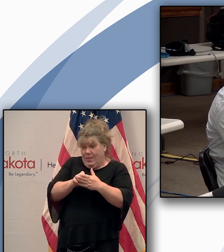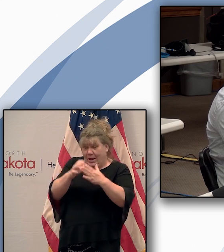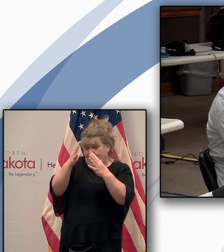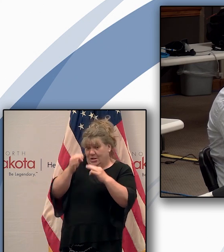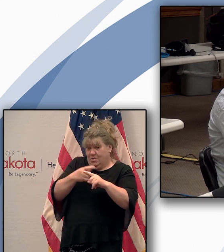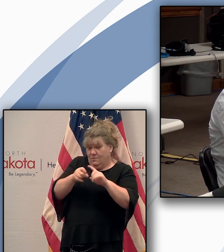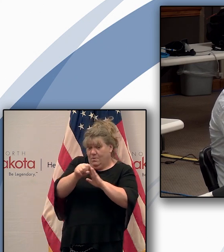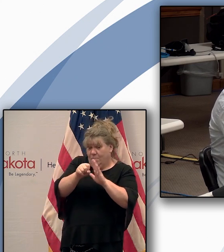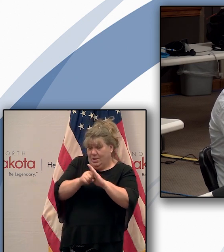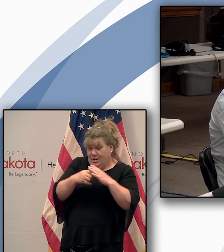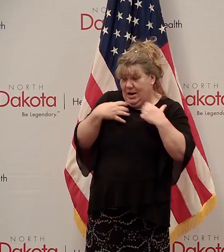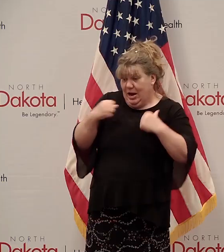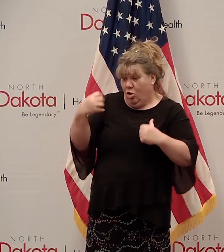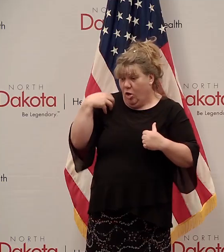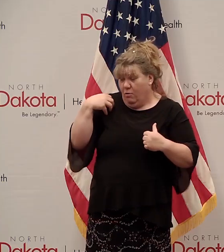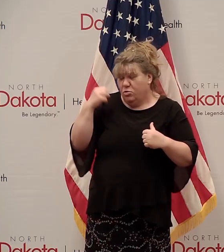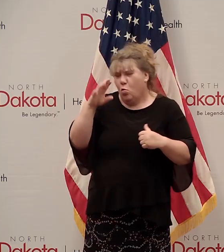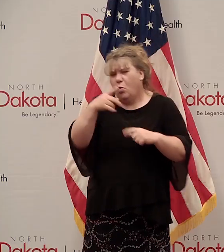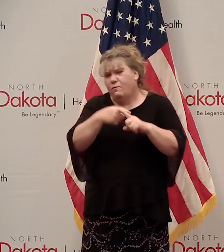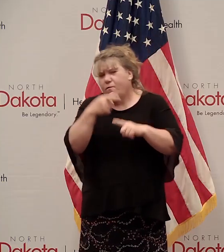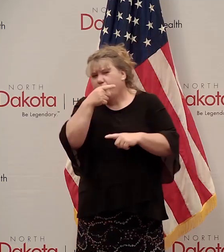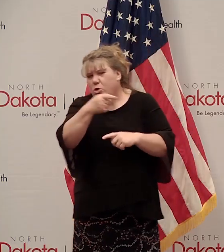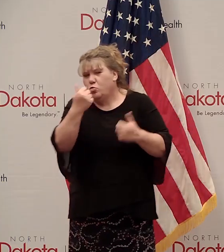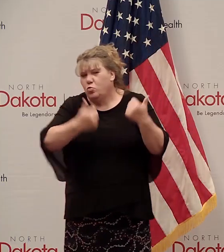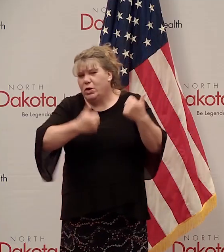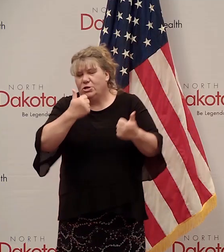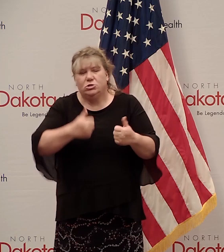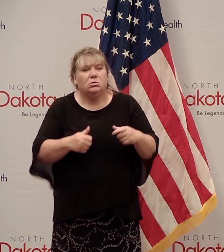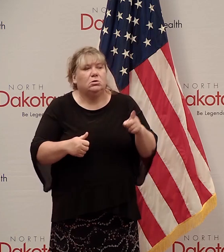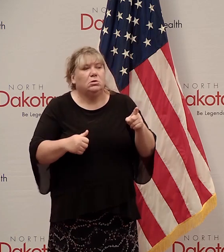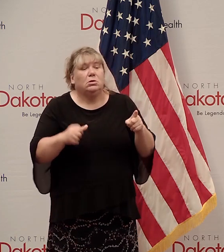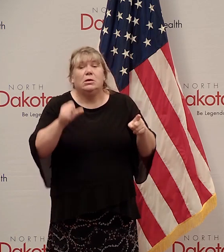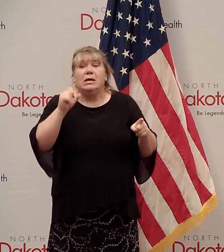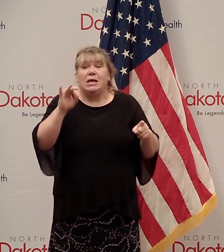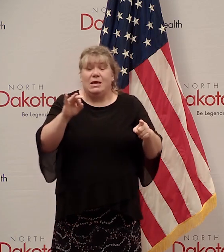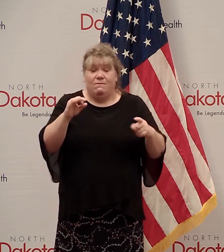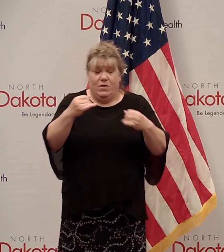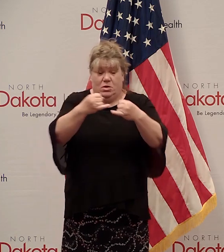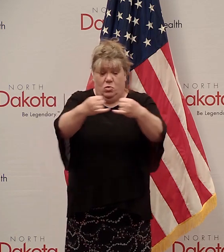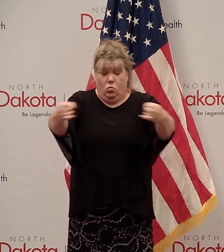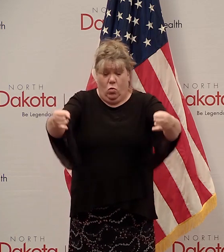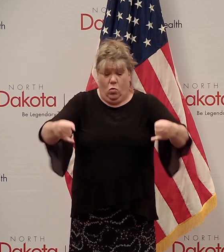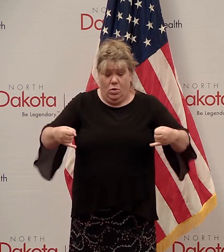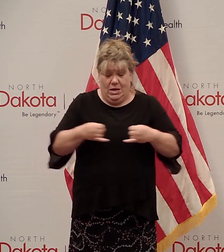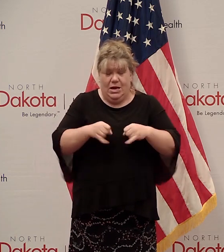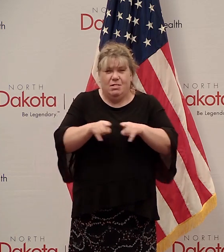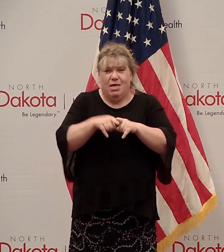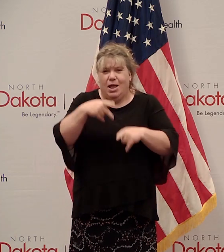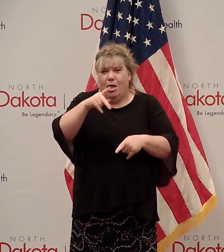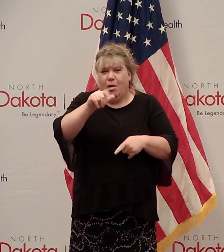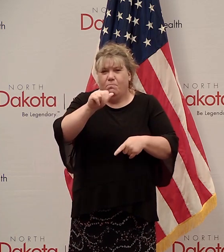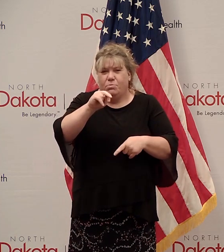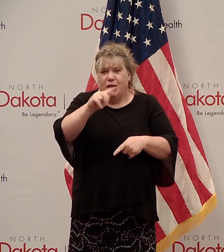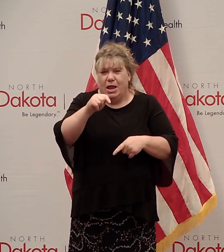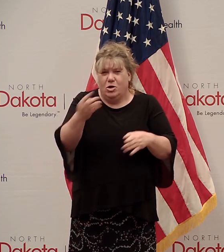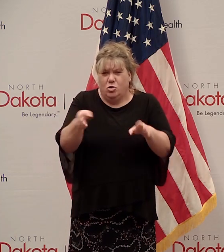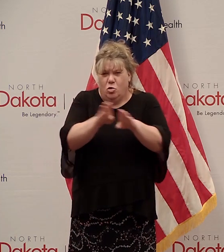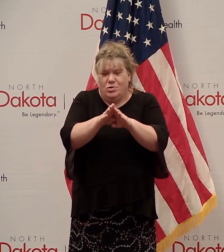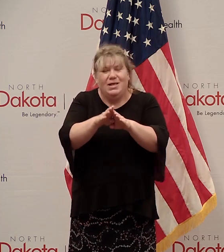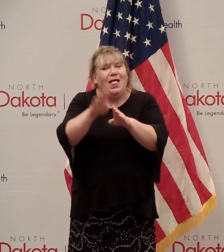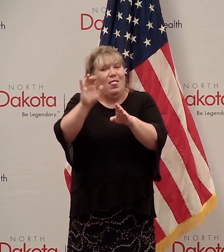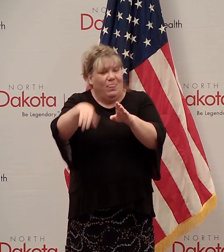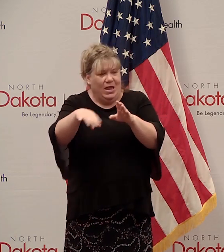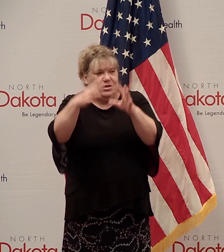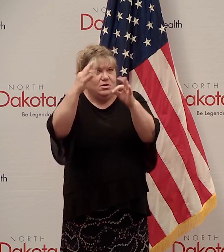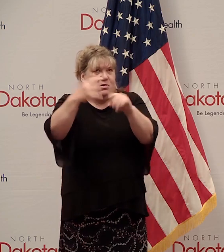or would those come from you? They would if it if it has to do with quarantine like it does with a plant closure or something like that would be the state health officer.